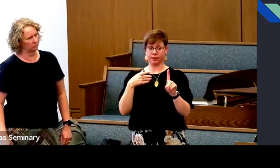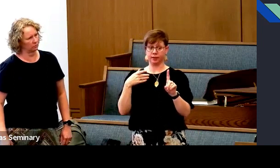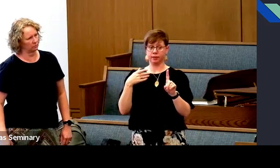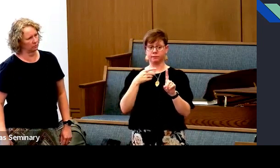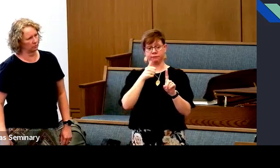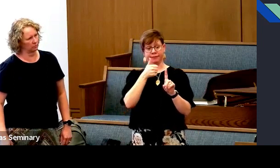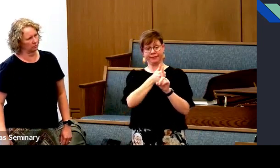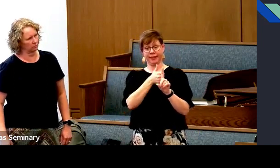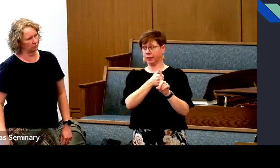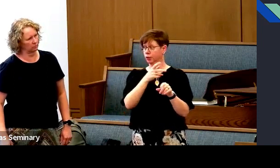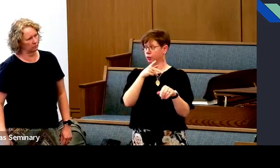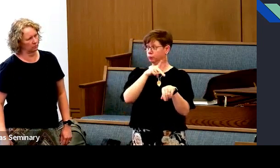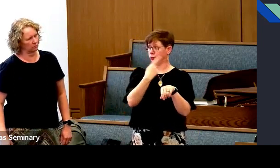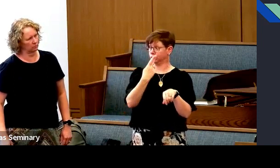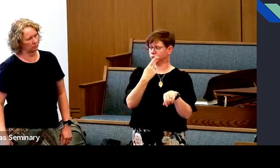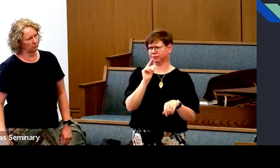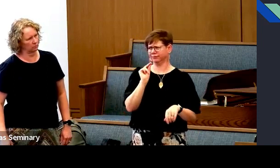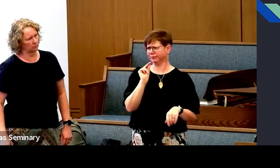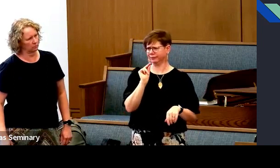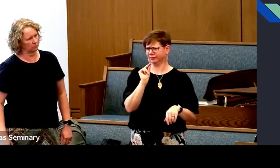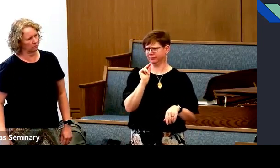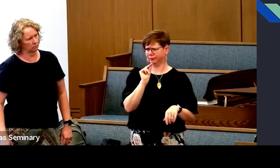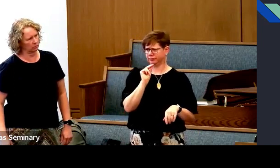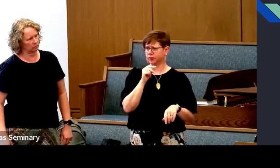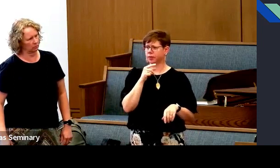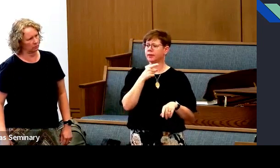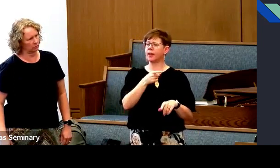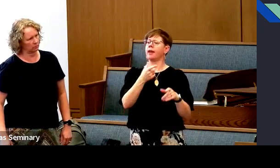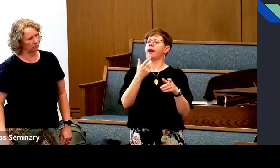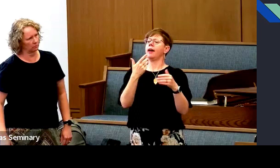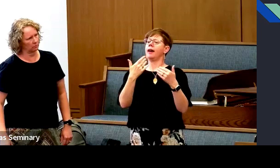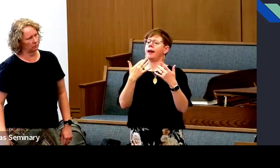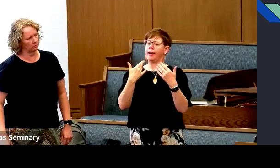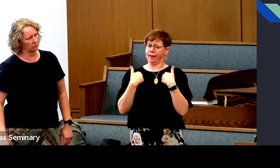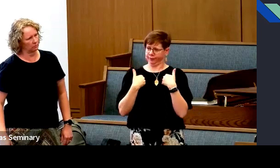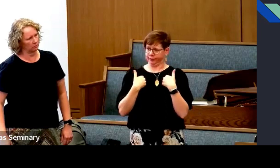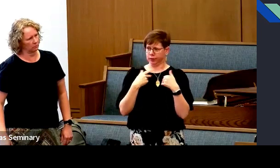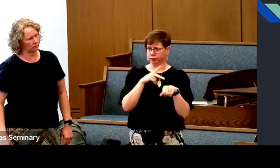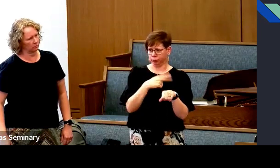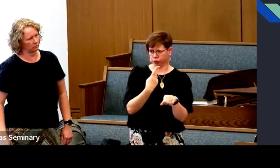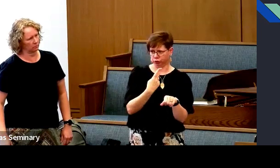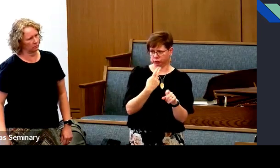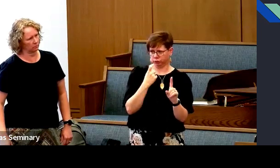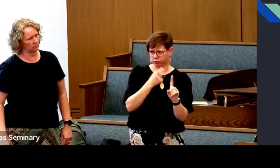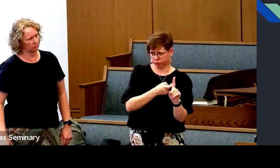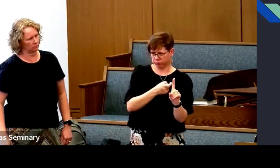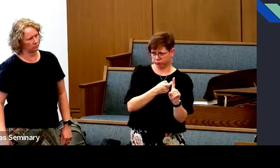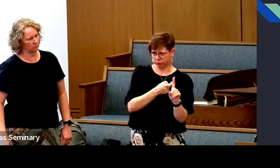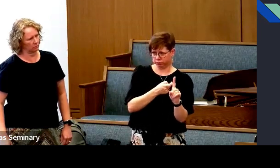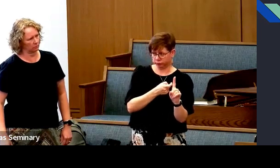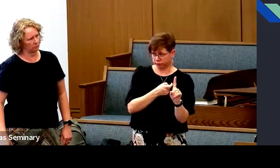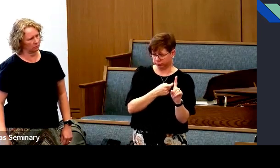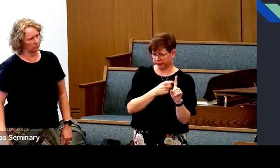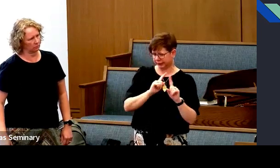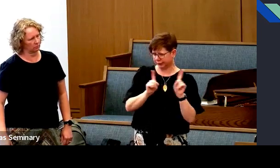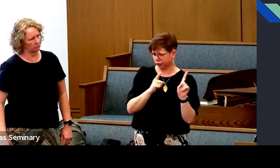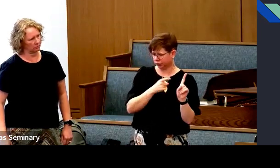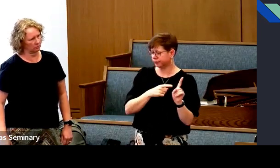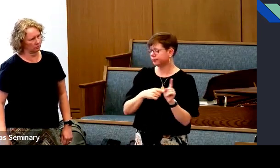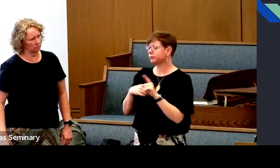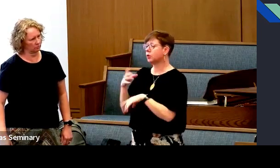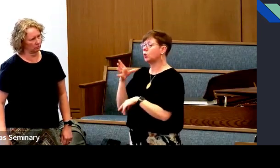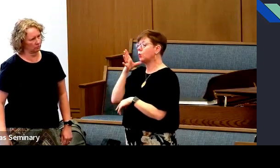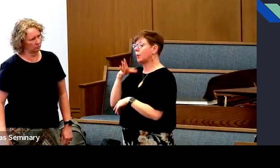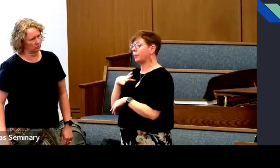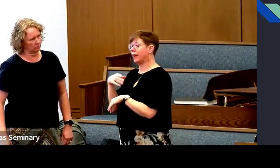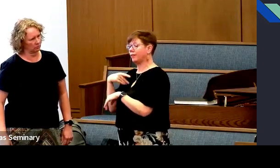So men are not the priesthood. They have the priesthood given to